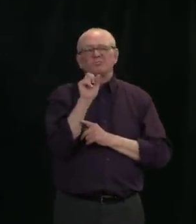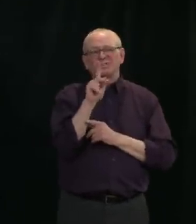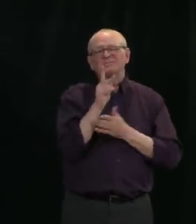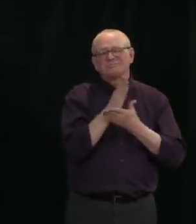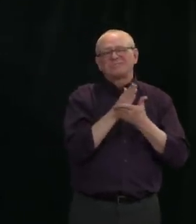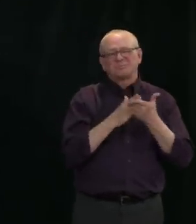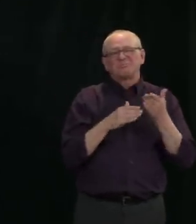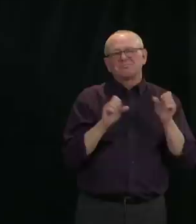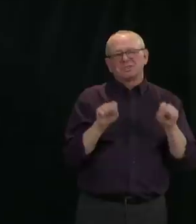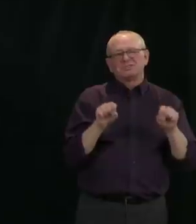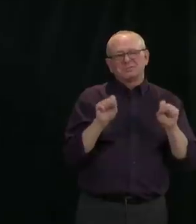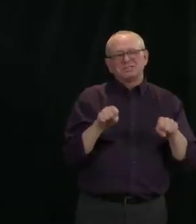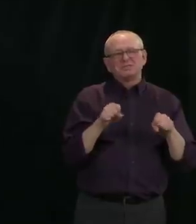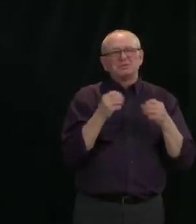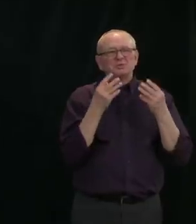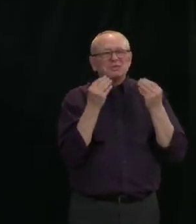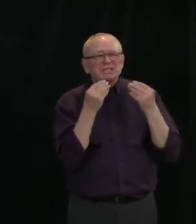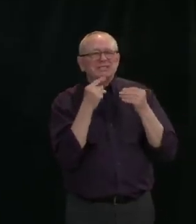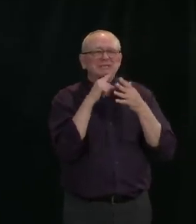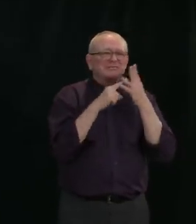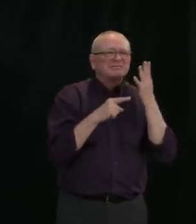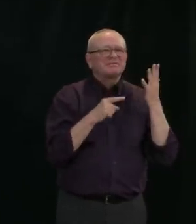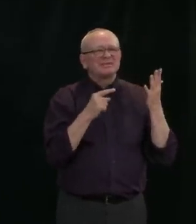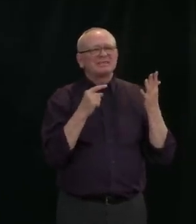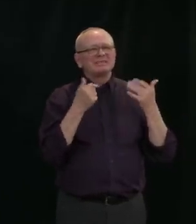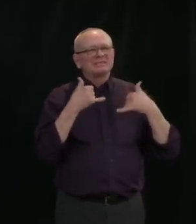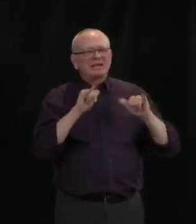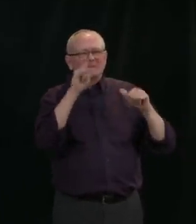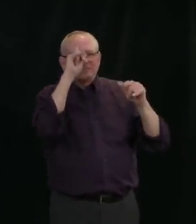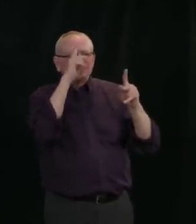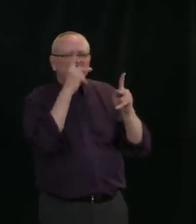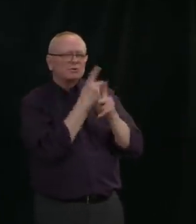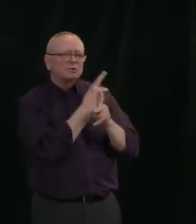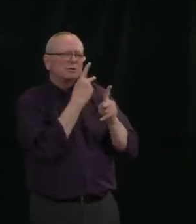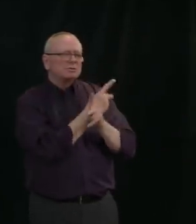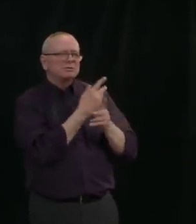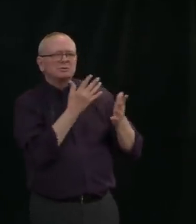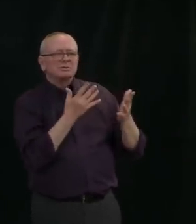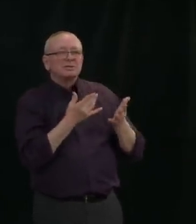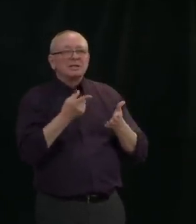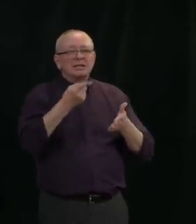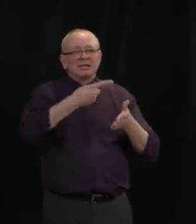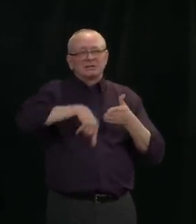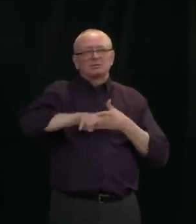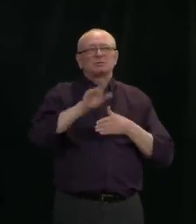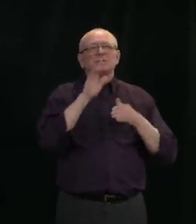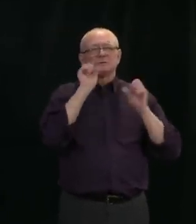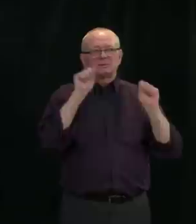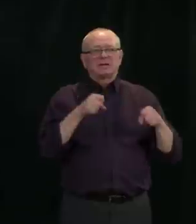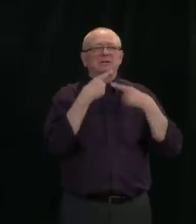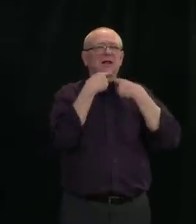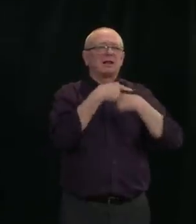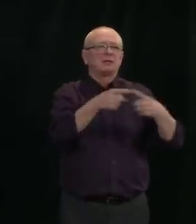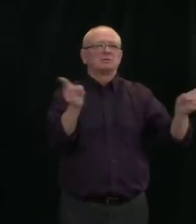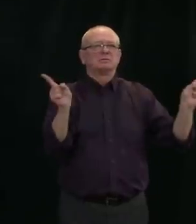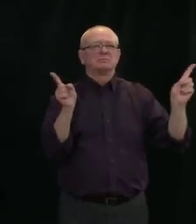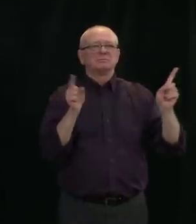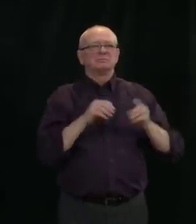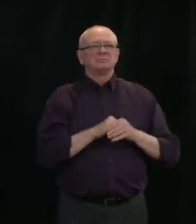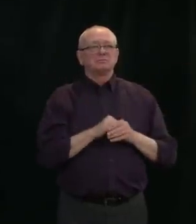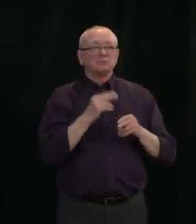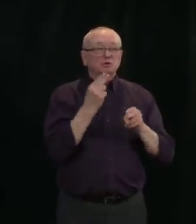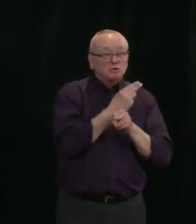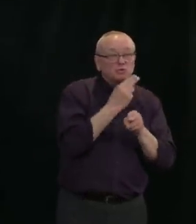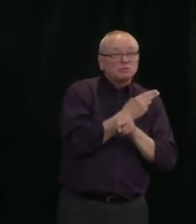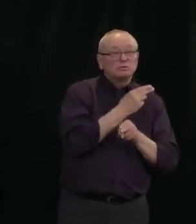But again, we are weighing out that evidence and hope to have a formal recommendation by next week. Okay, back to the phones. Operator, can you put through the next